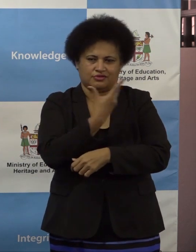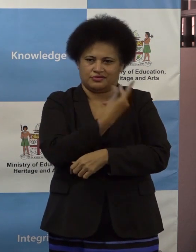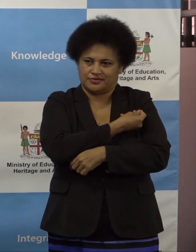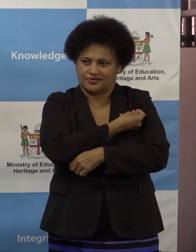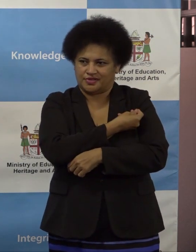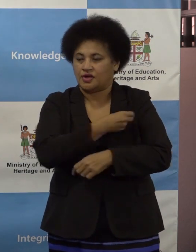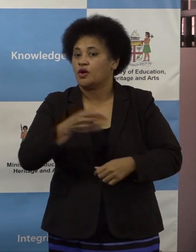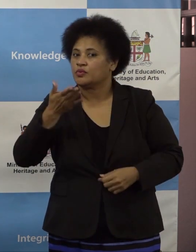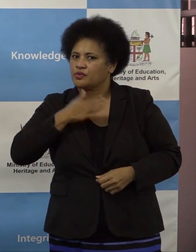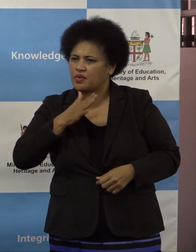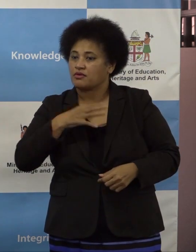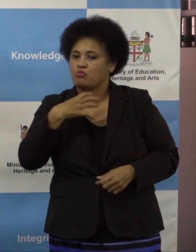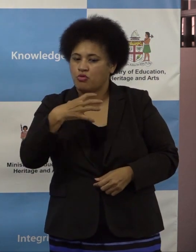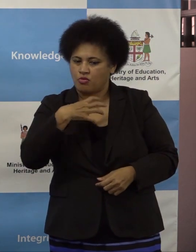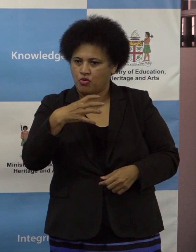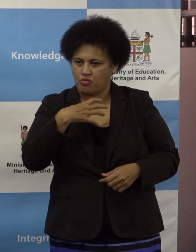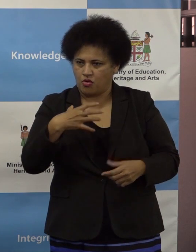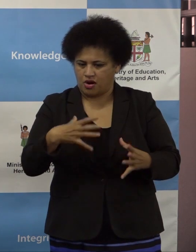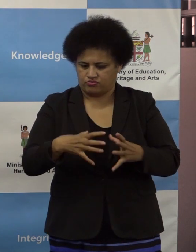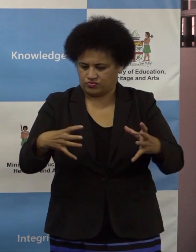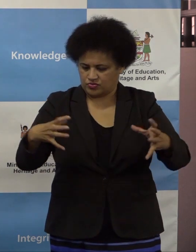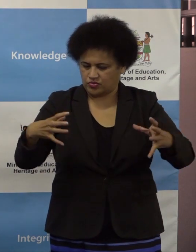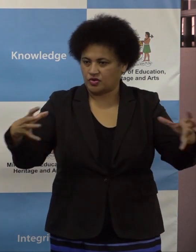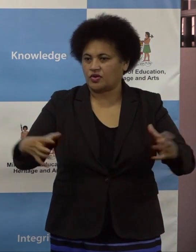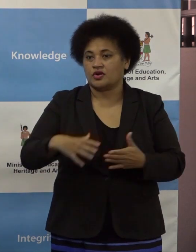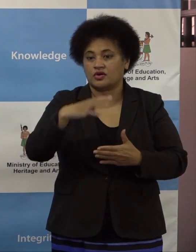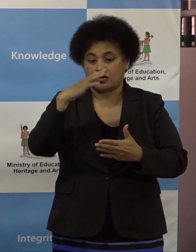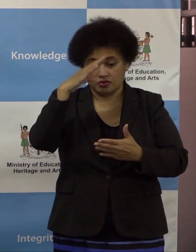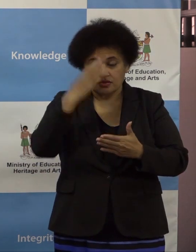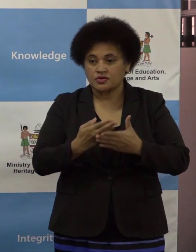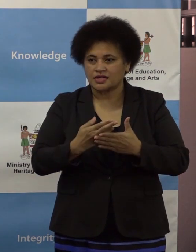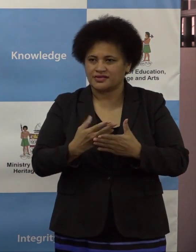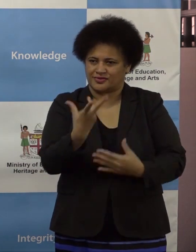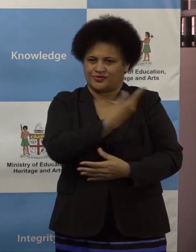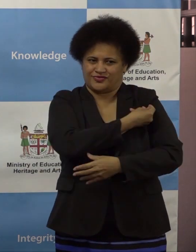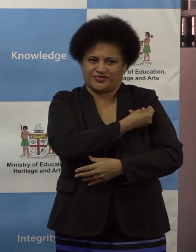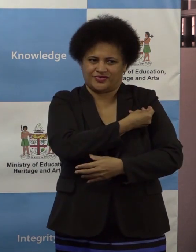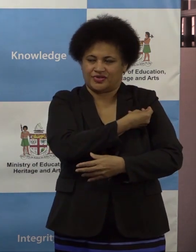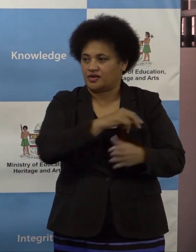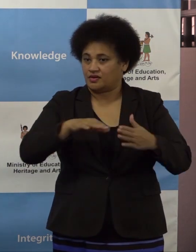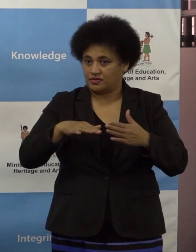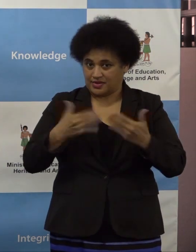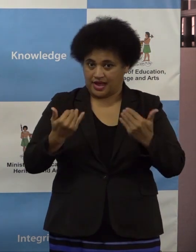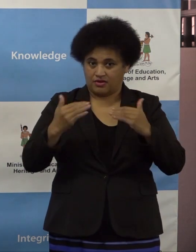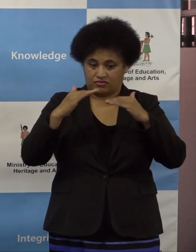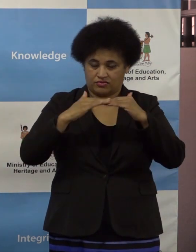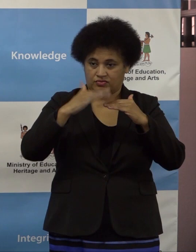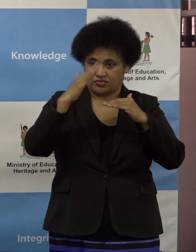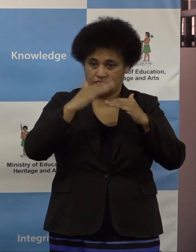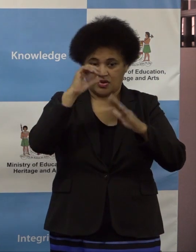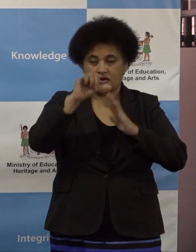school kids to be vaccinated and as you know the vaccination is going on for year 15,